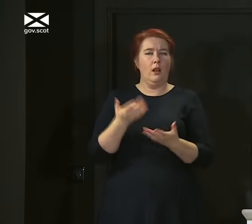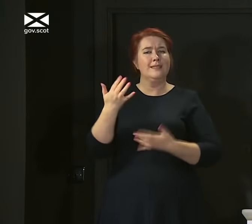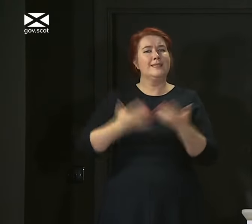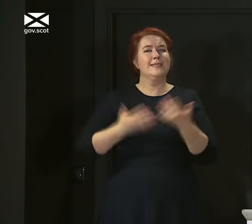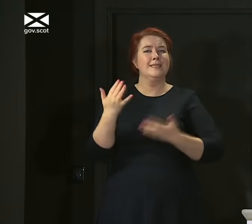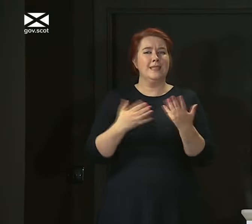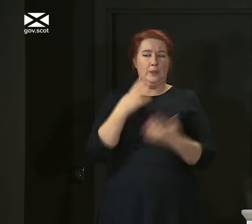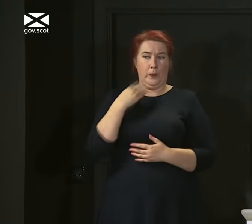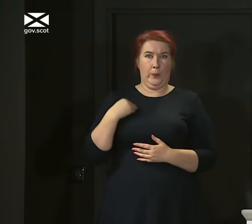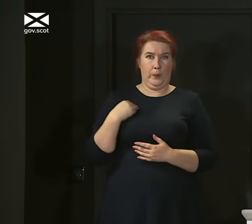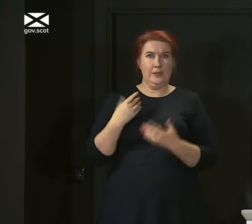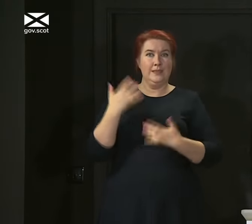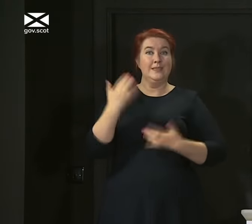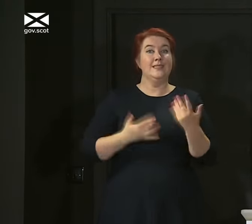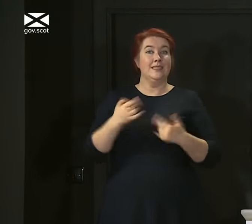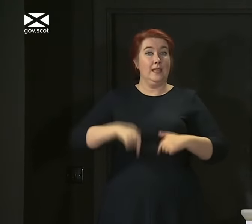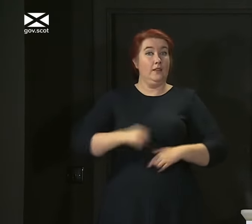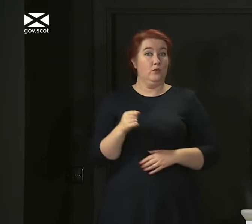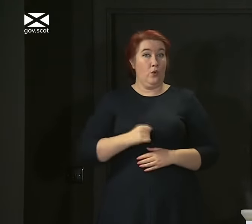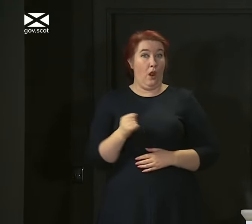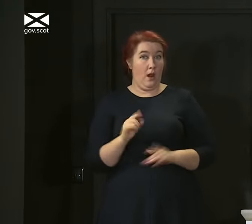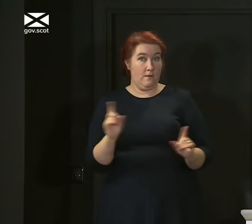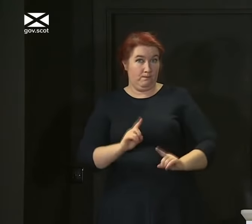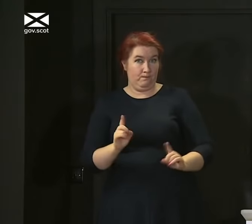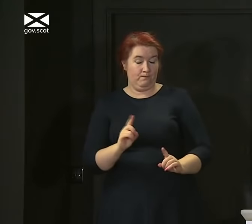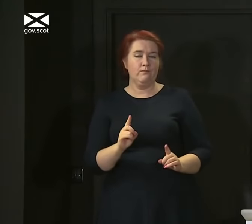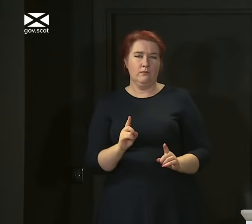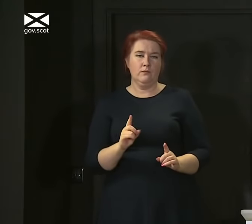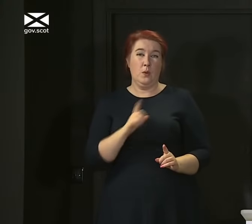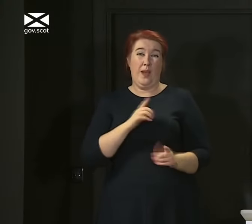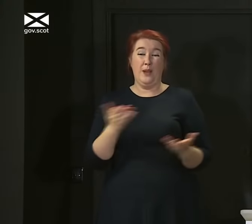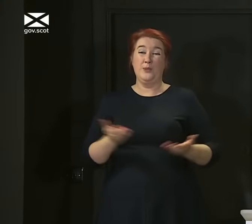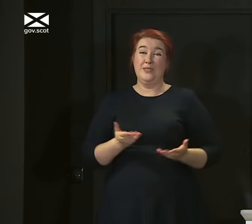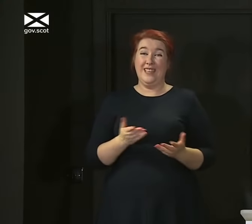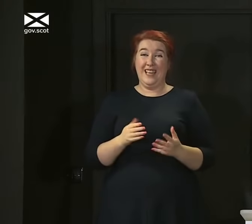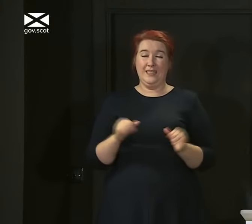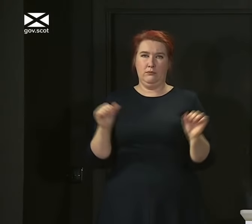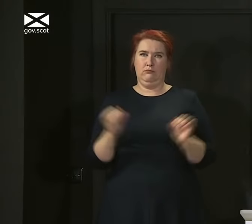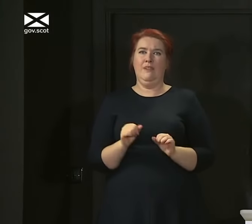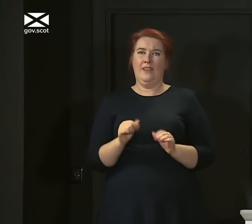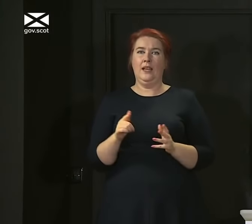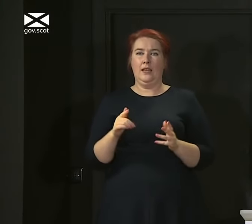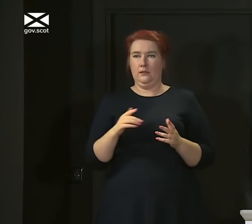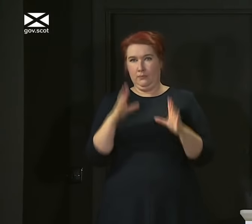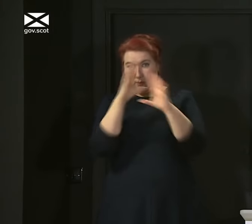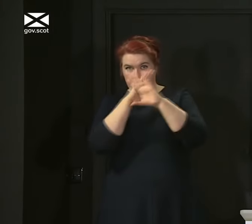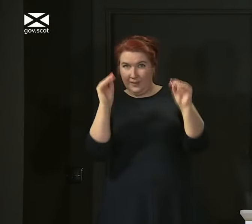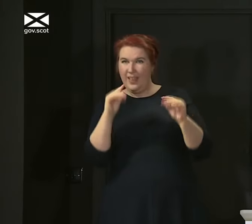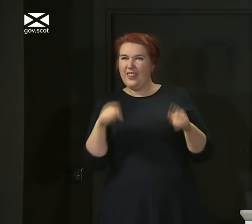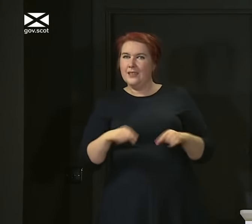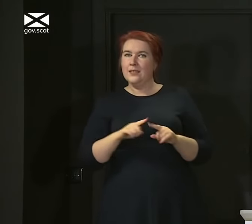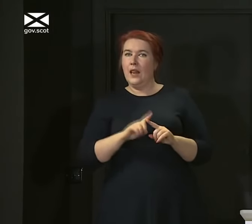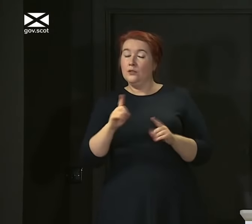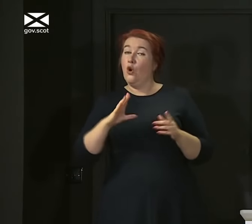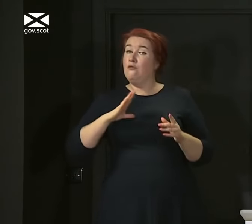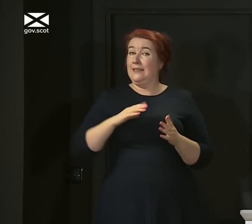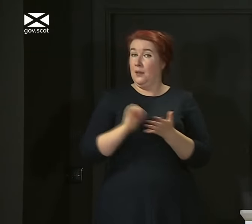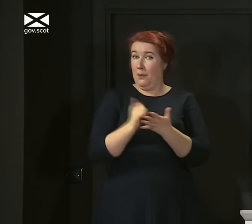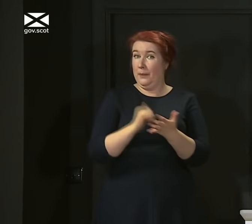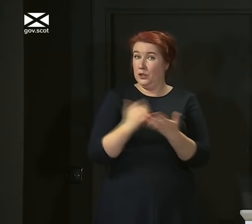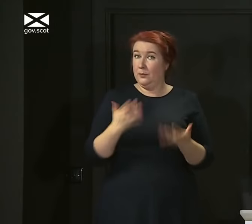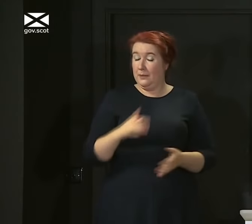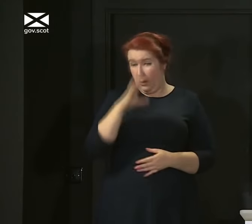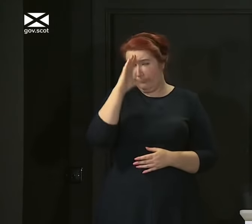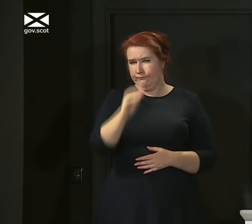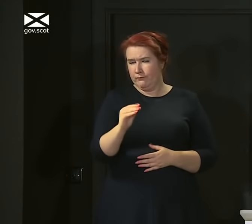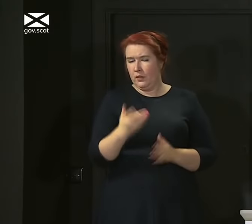on the most recent statistics for Scotland. These, because today's briefing is a bit later than normal, these have already been published today. But I can